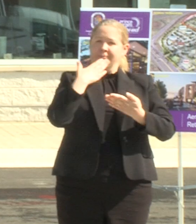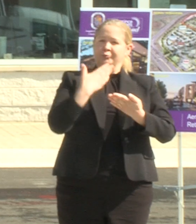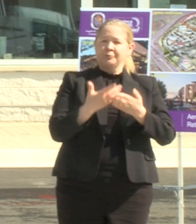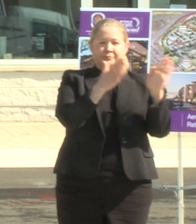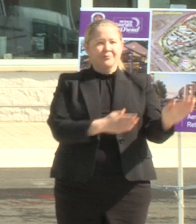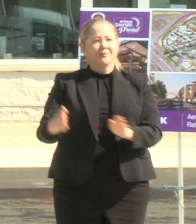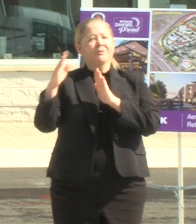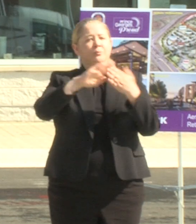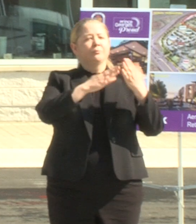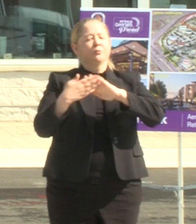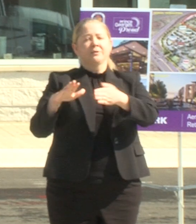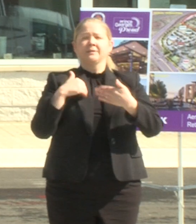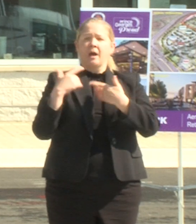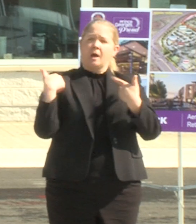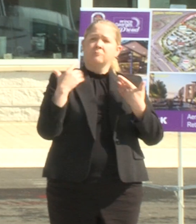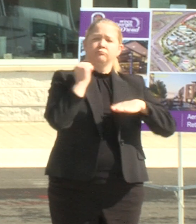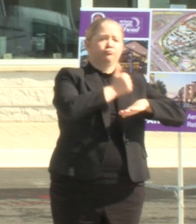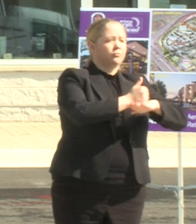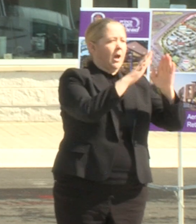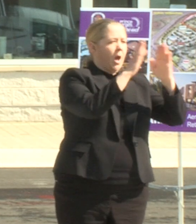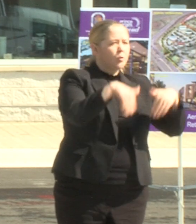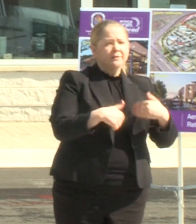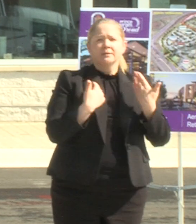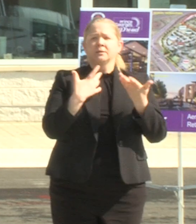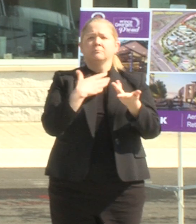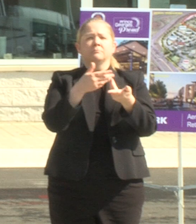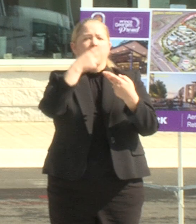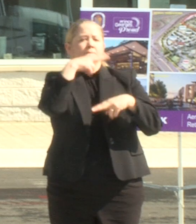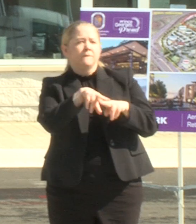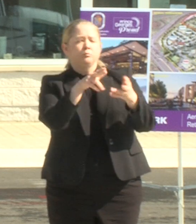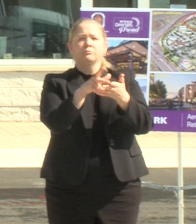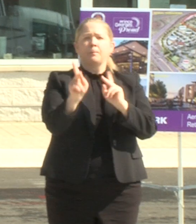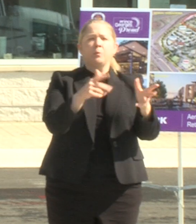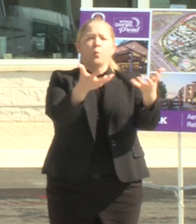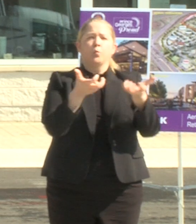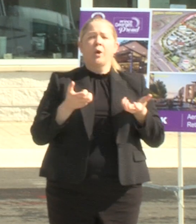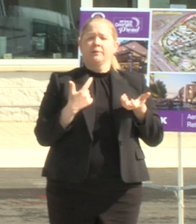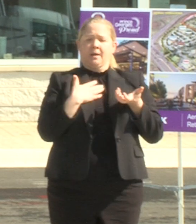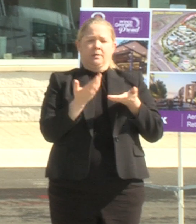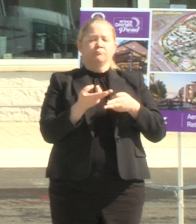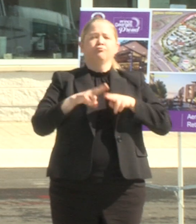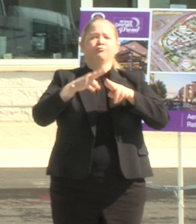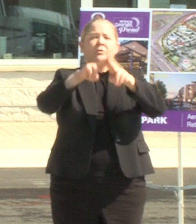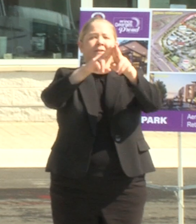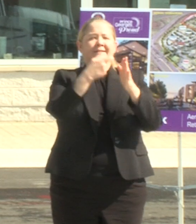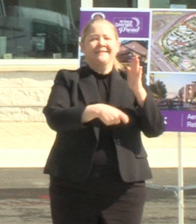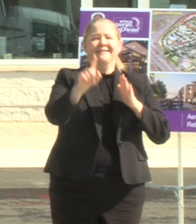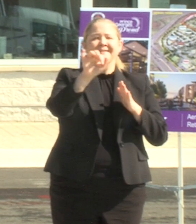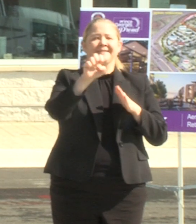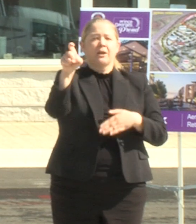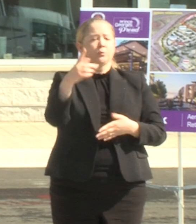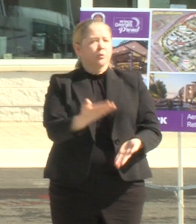communities bring amenities and housing that people want they grow the tax base helping to shore budgets and provide new